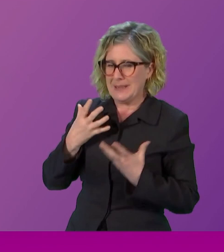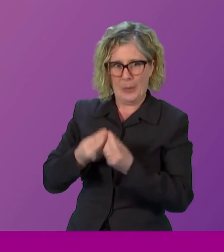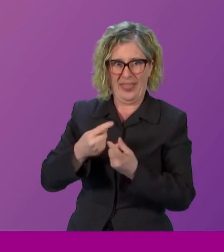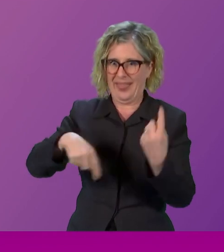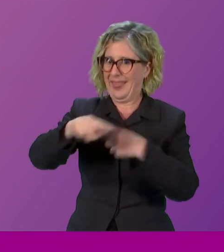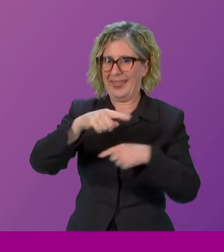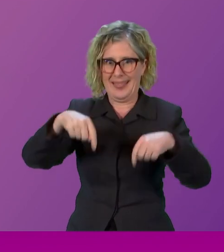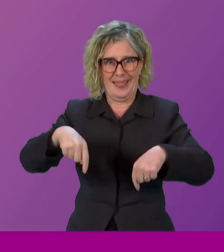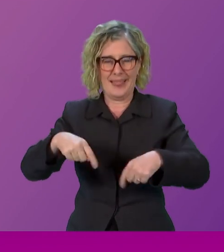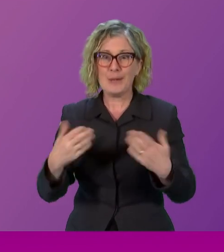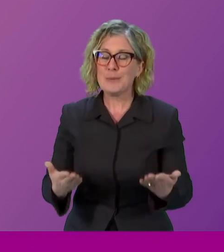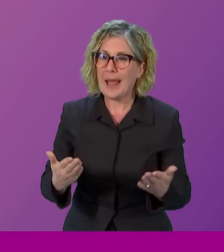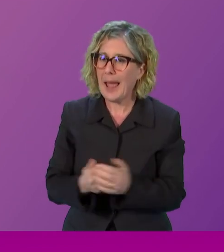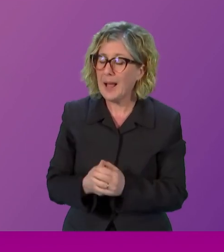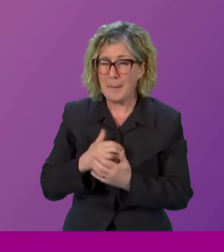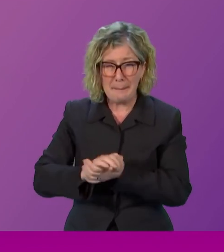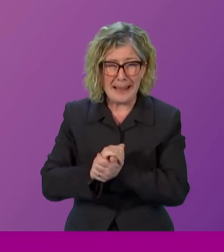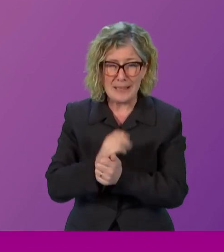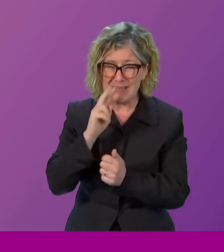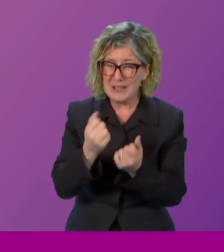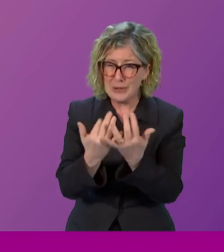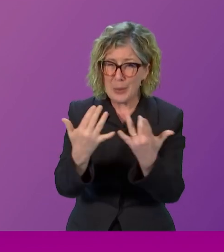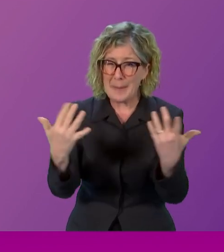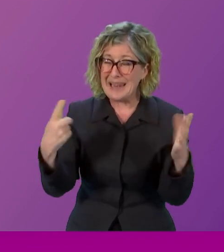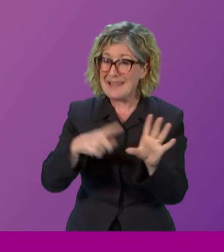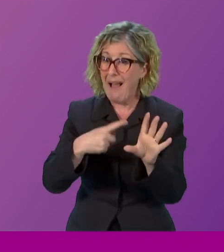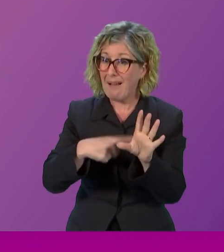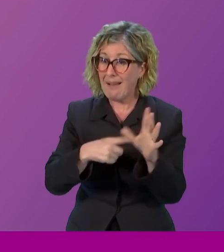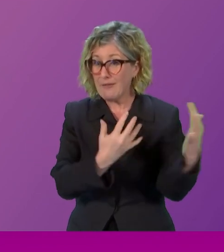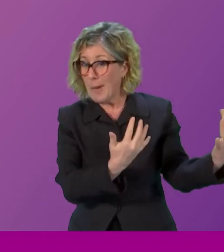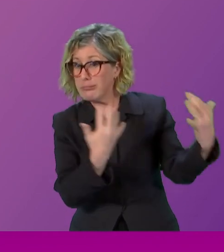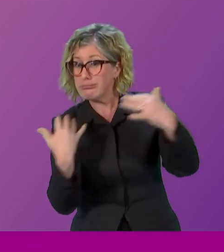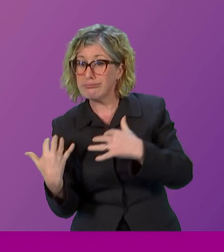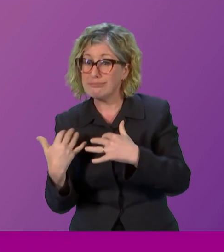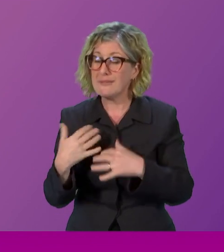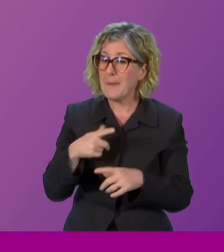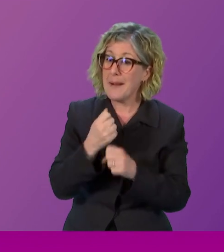many of the young team for Glasgow. I've got to get my own back in these Edinburgh people.